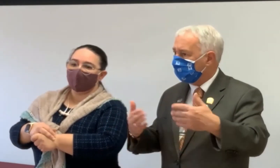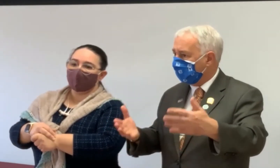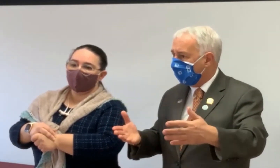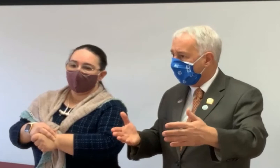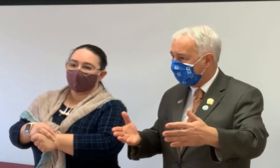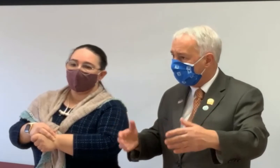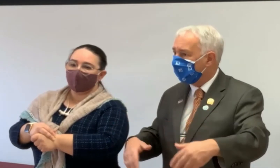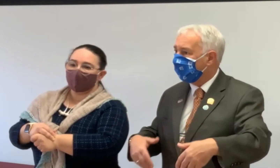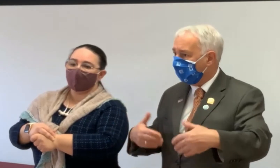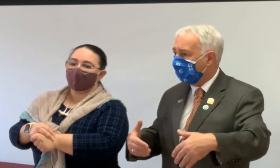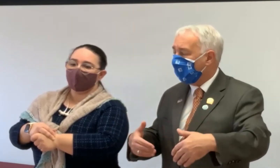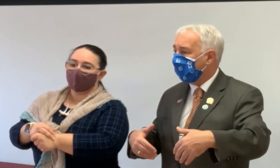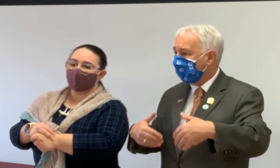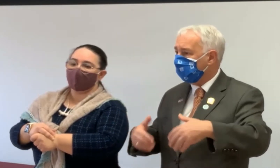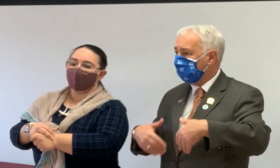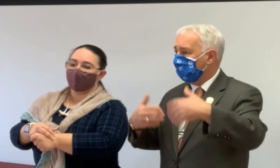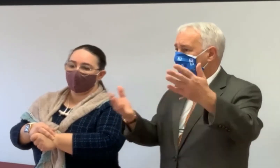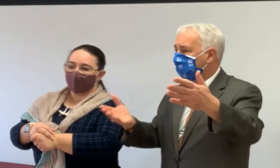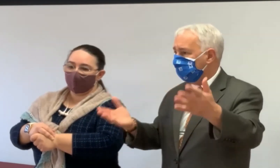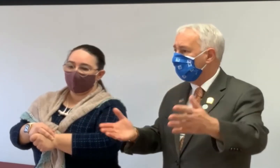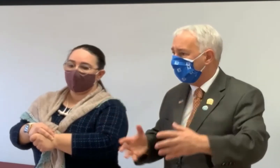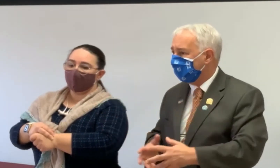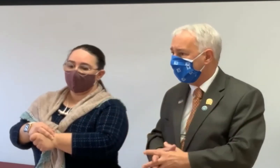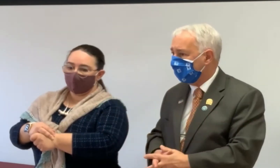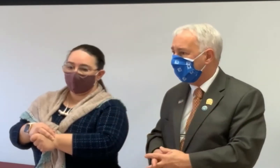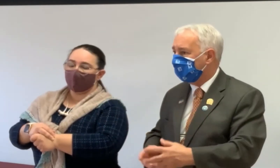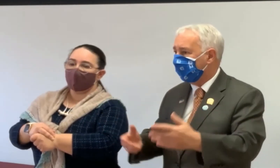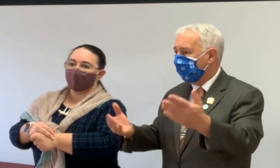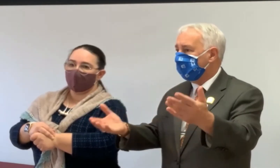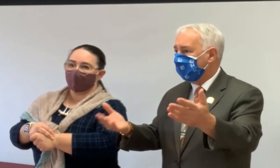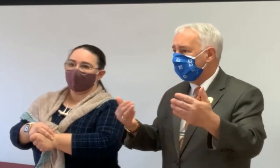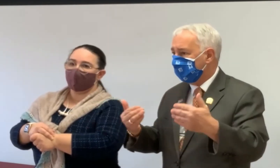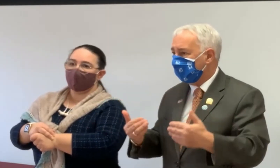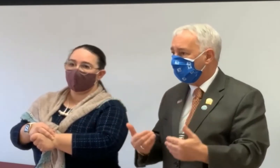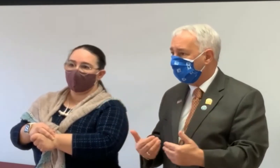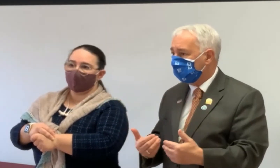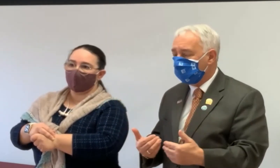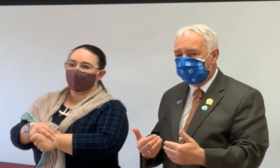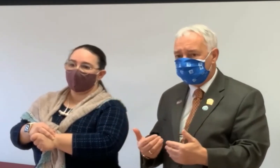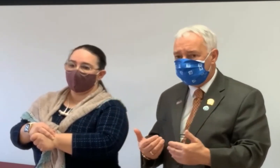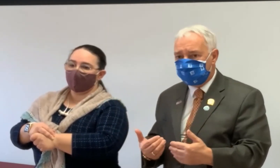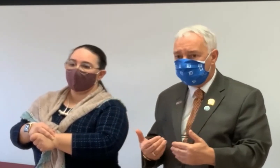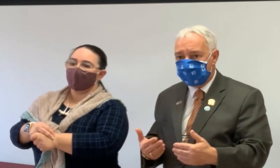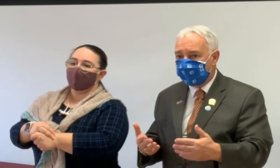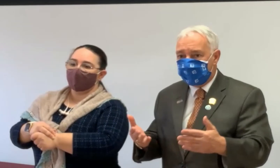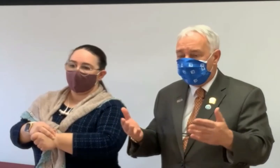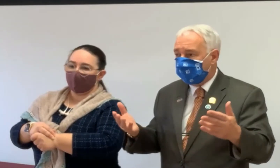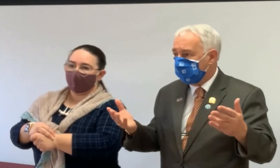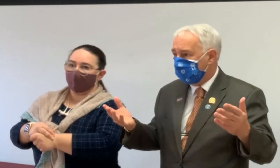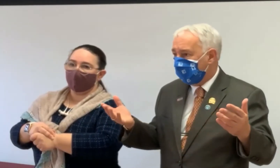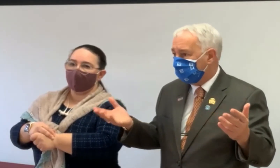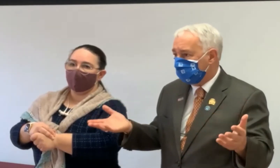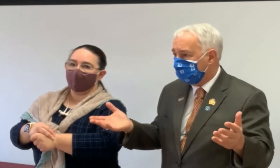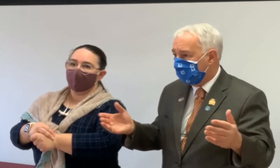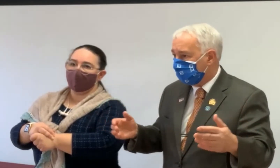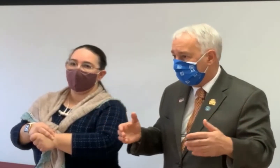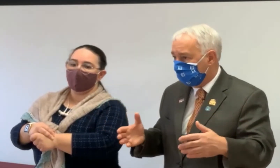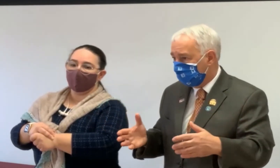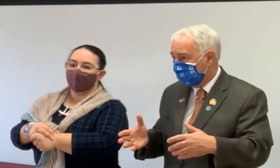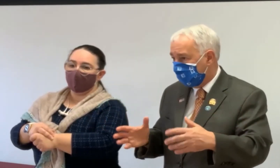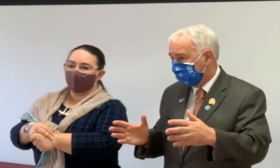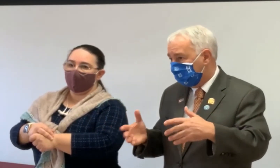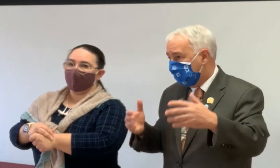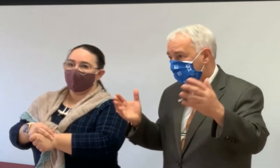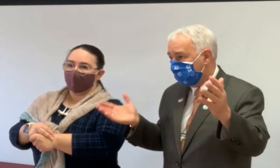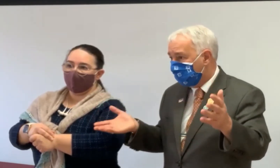But if you die or if you move out for more than a year, then they call the mortgage due. But that just means